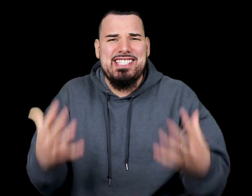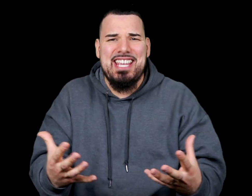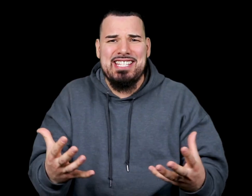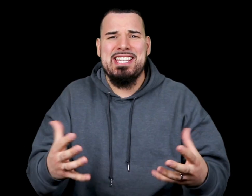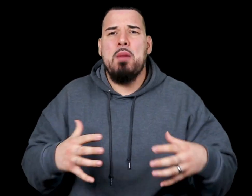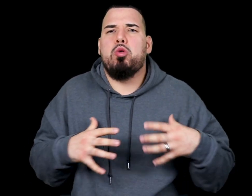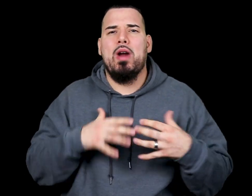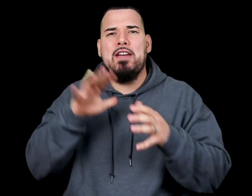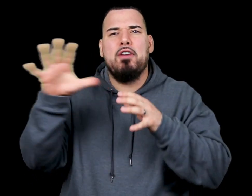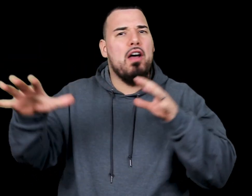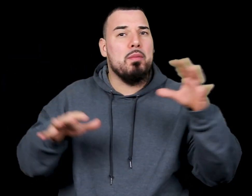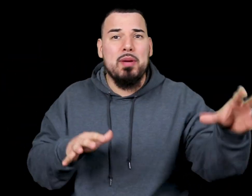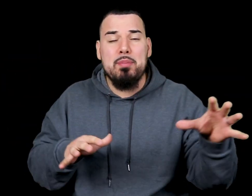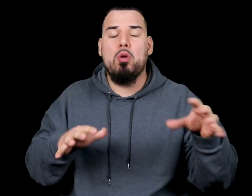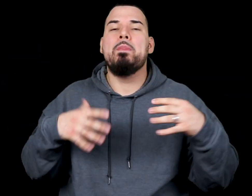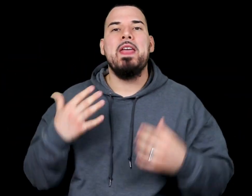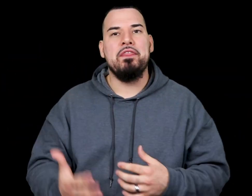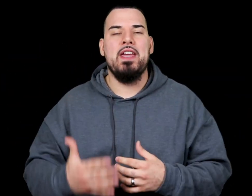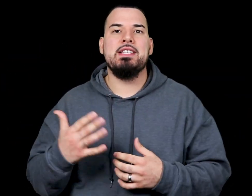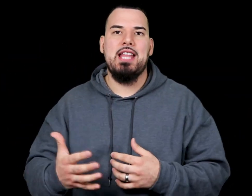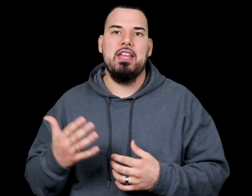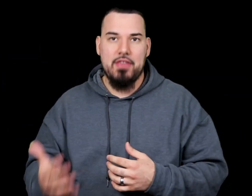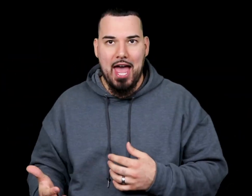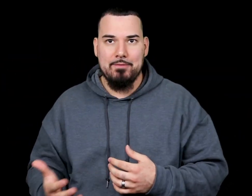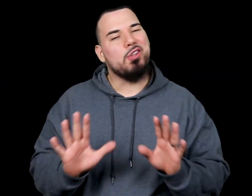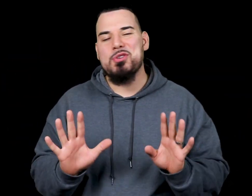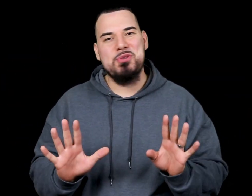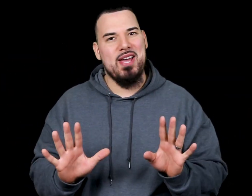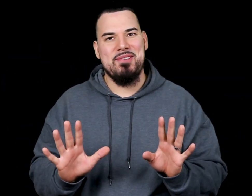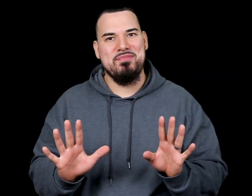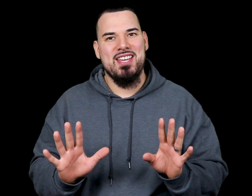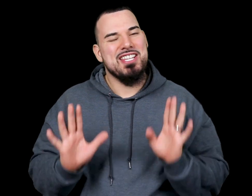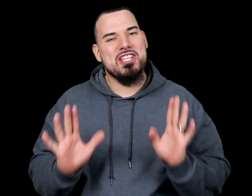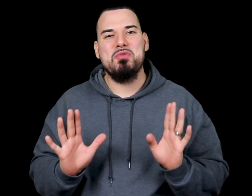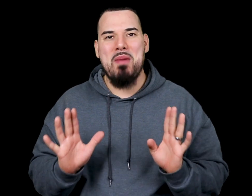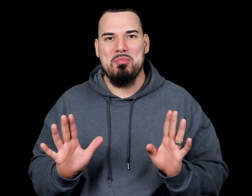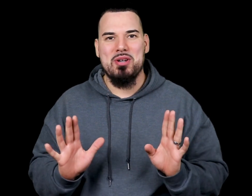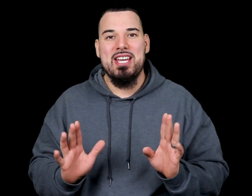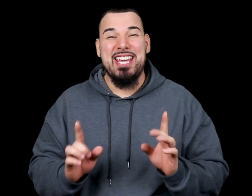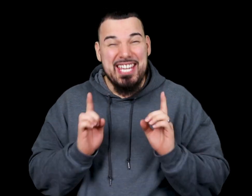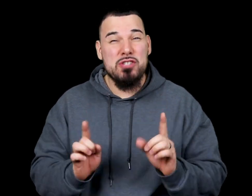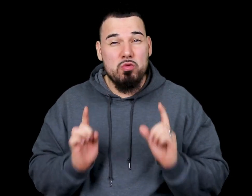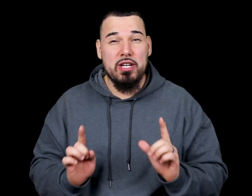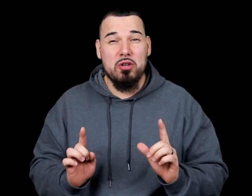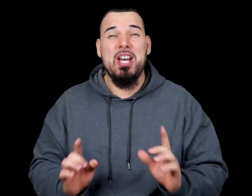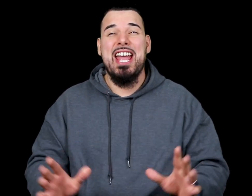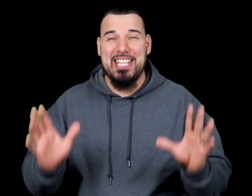sins, praying for other people and things like that. Don't sweat it. Just remember, he's real and